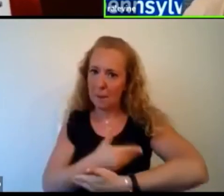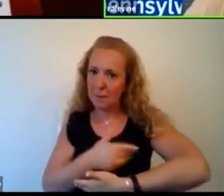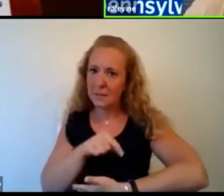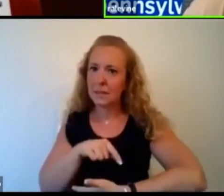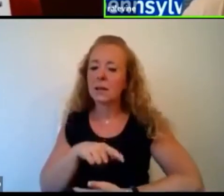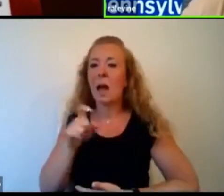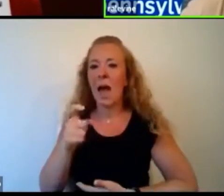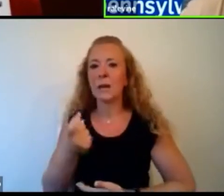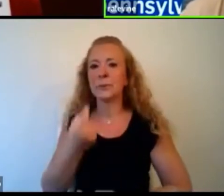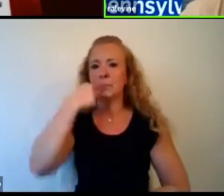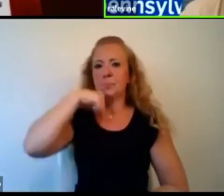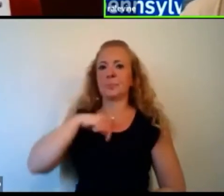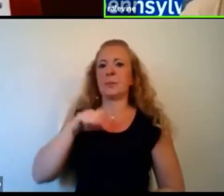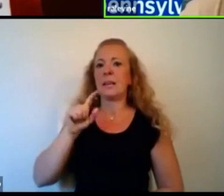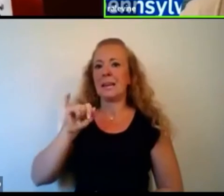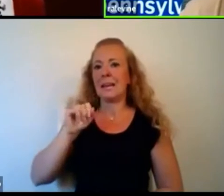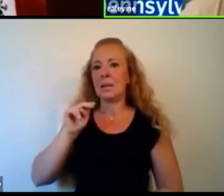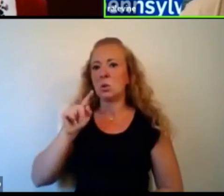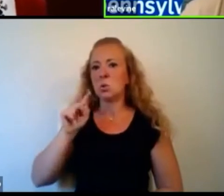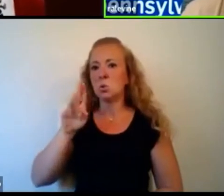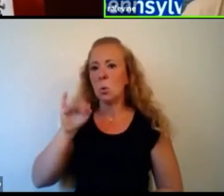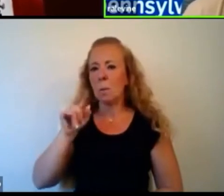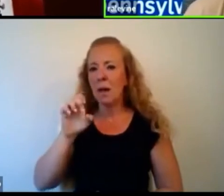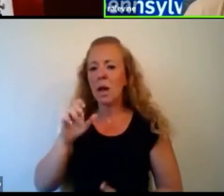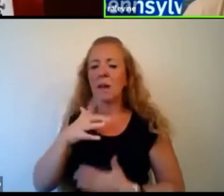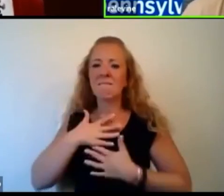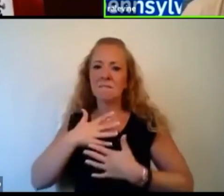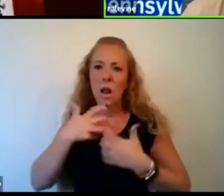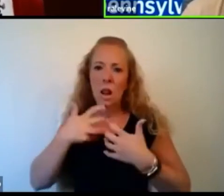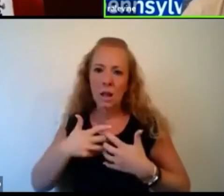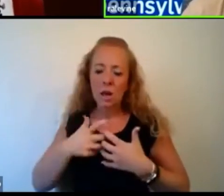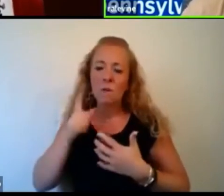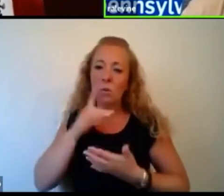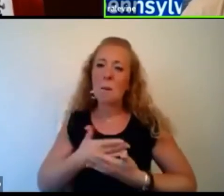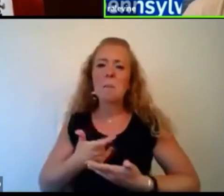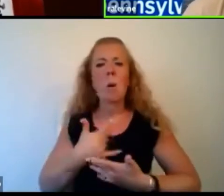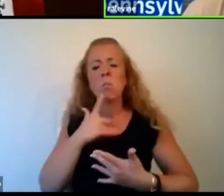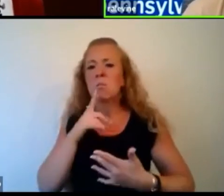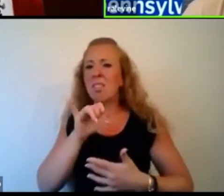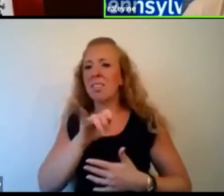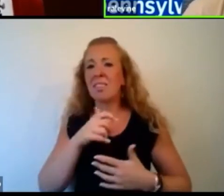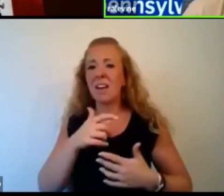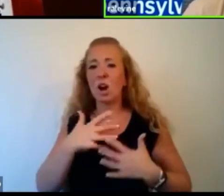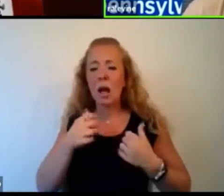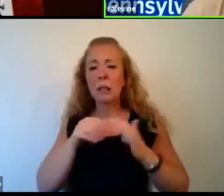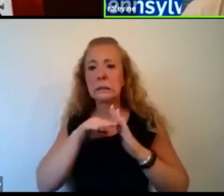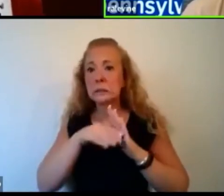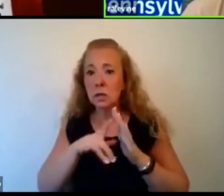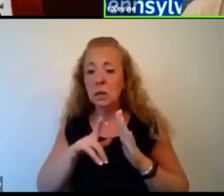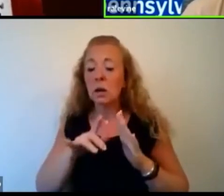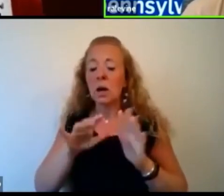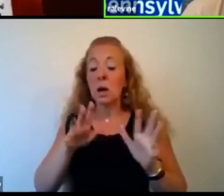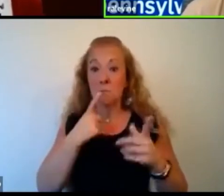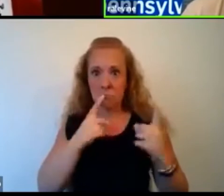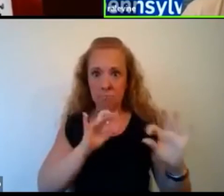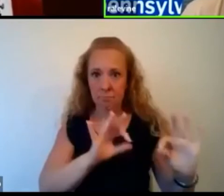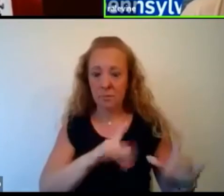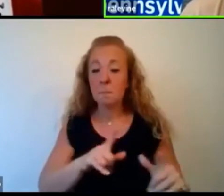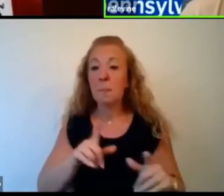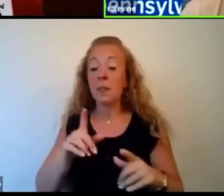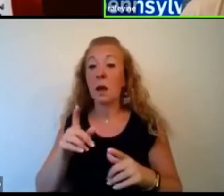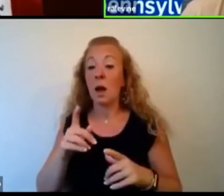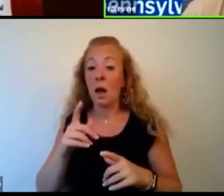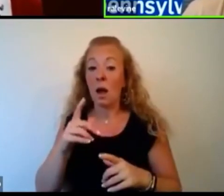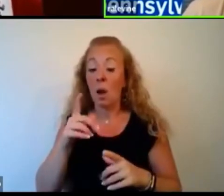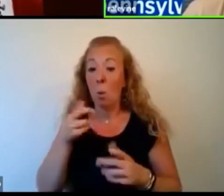intubated and put back on a ventilator. And it was a real downturn for this baby. And I accomplished all of that. So I wake up in the morning, I got like at least 20 minutes sleep